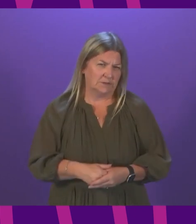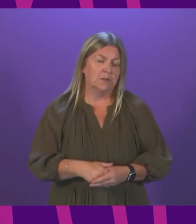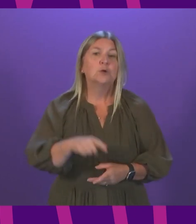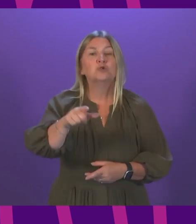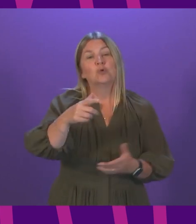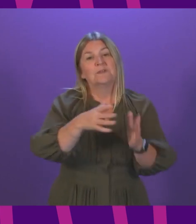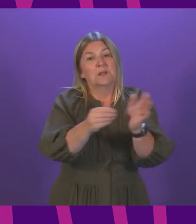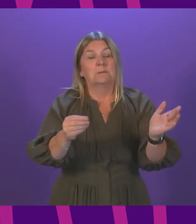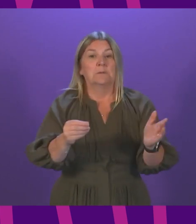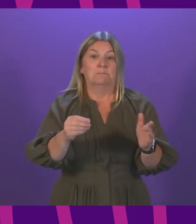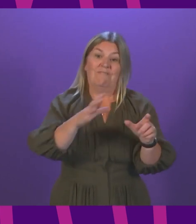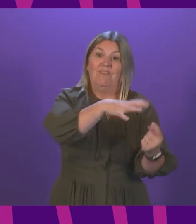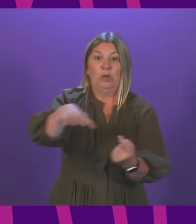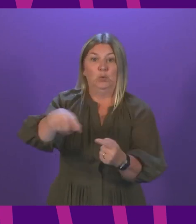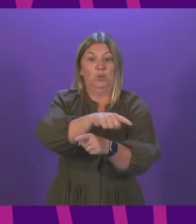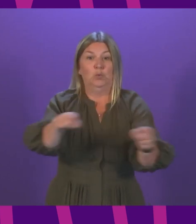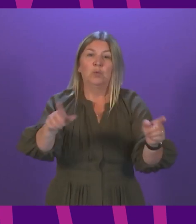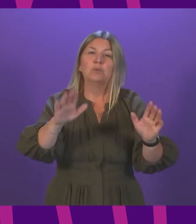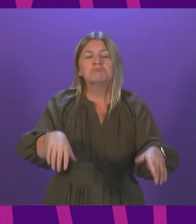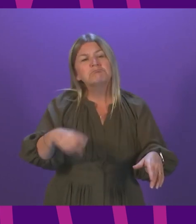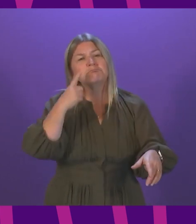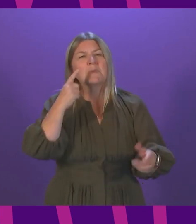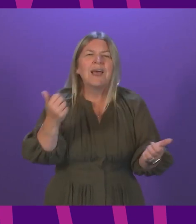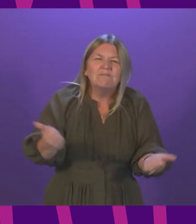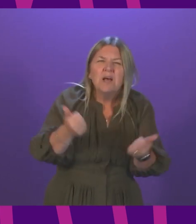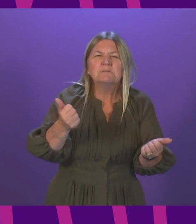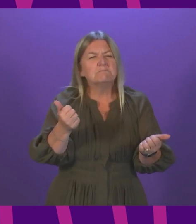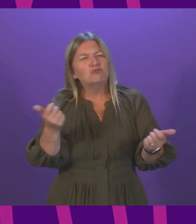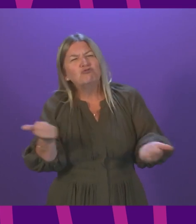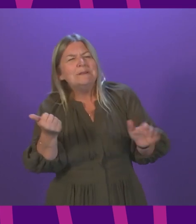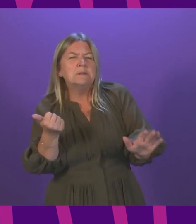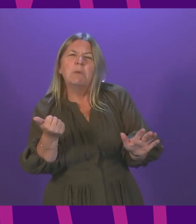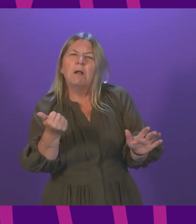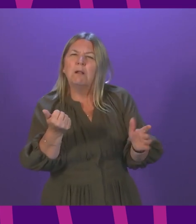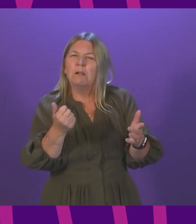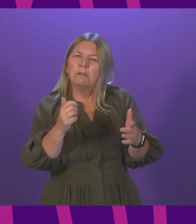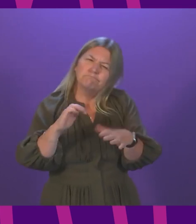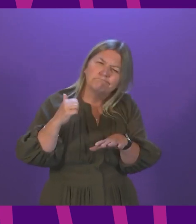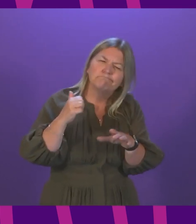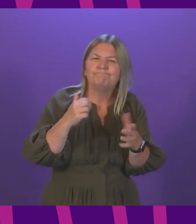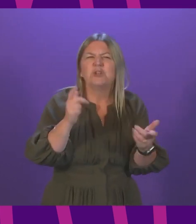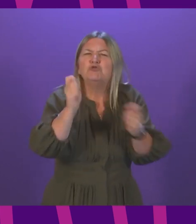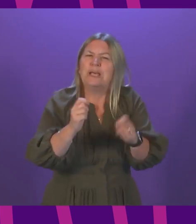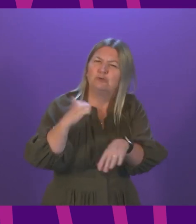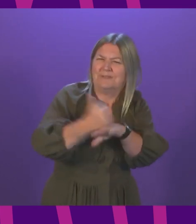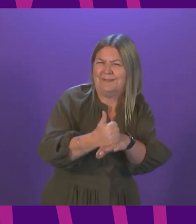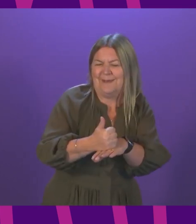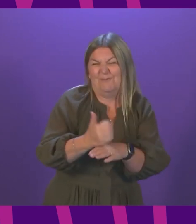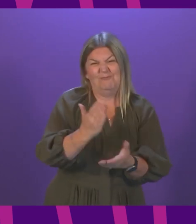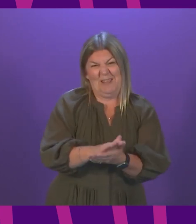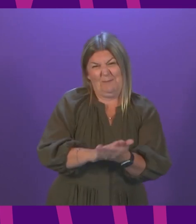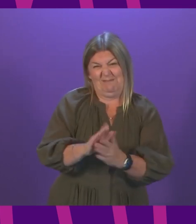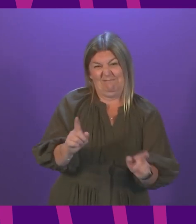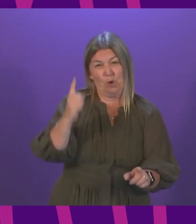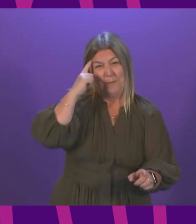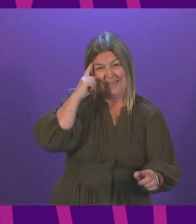venues will be required to take all reasonable measures to implement the scheme. In plain terms, that boils down to using common sense. So,